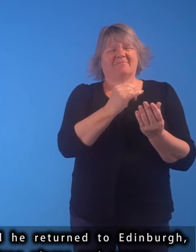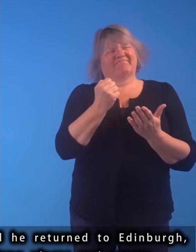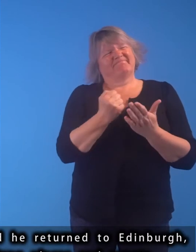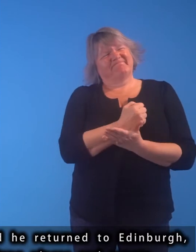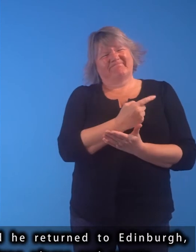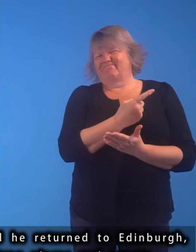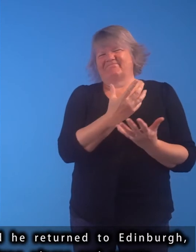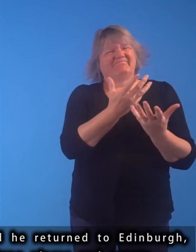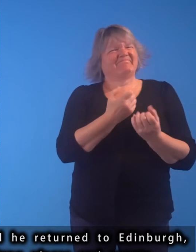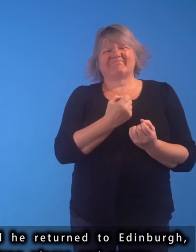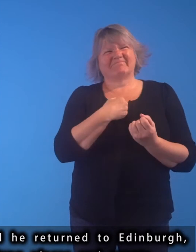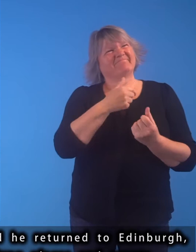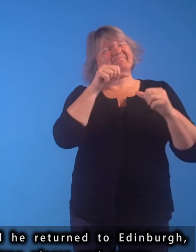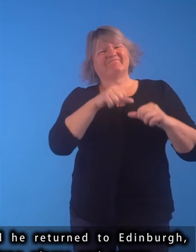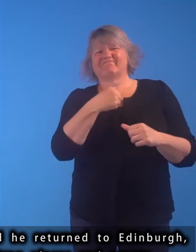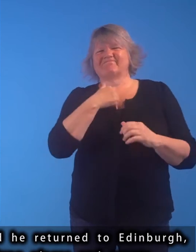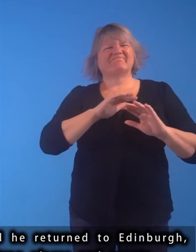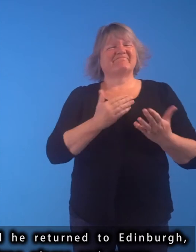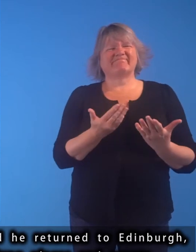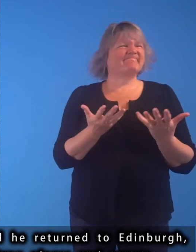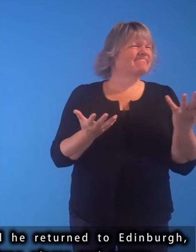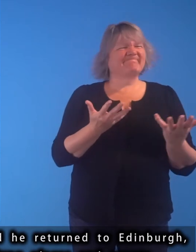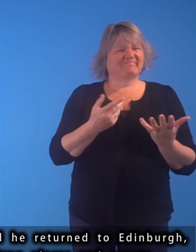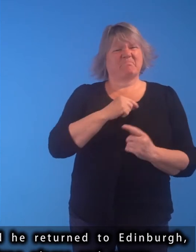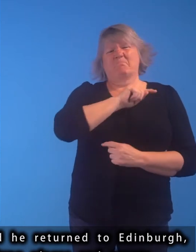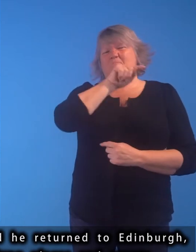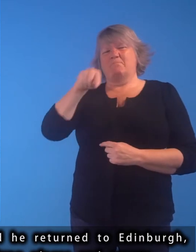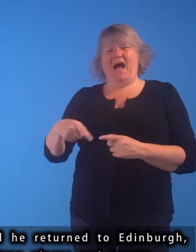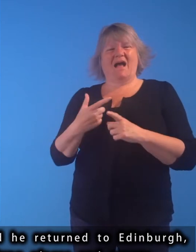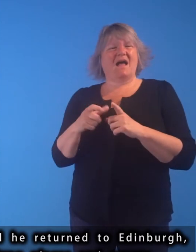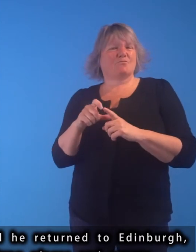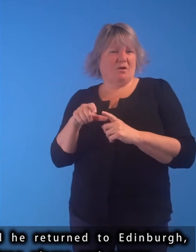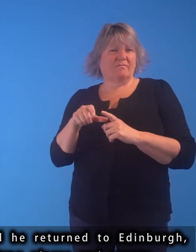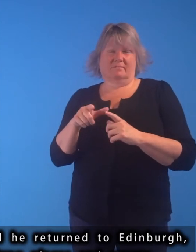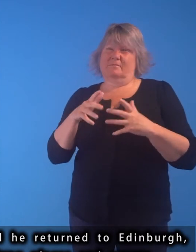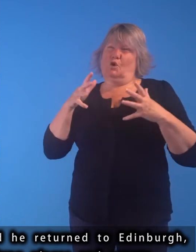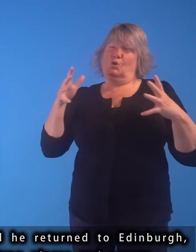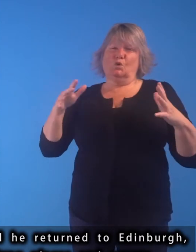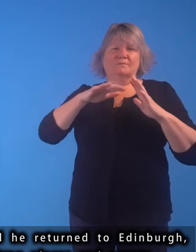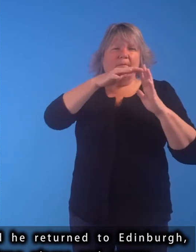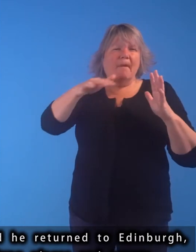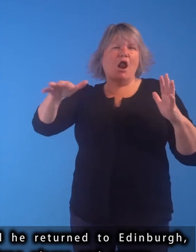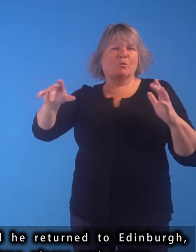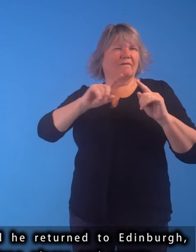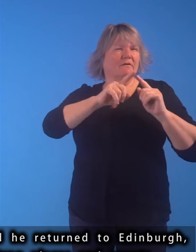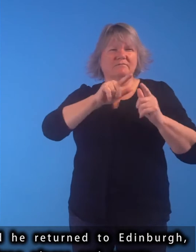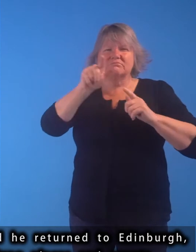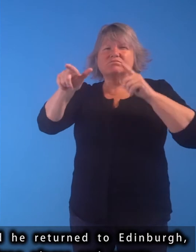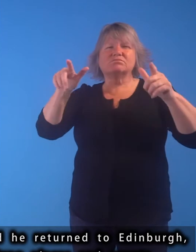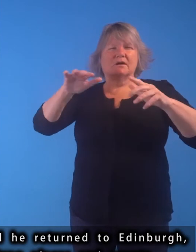Sadly, he failed to win royal favour, and he returned to Edinburgh, painting huge panoramas